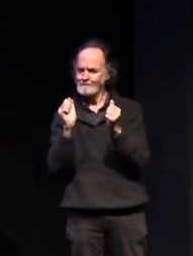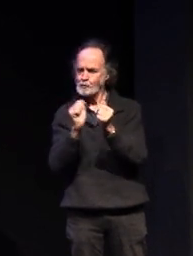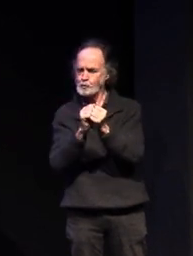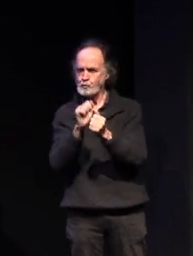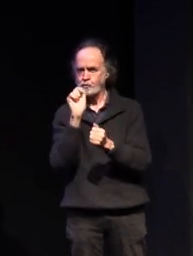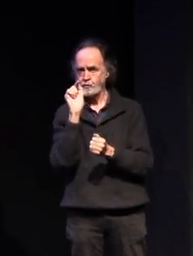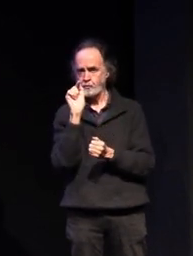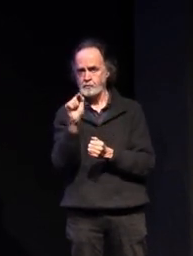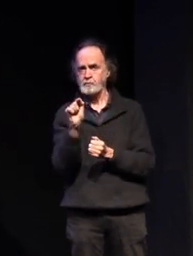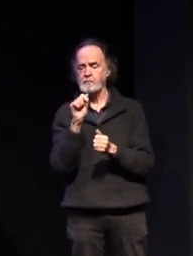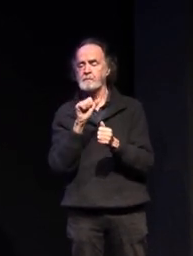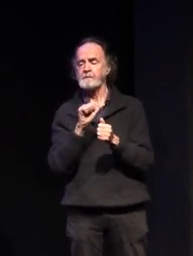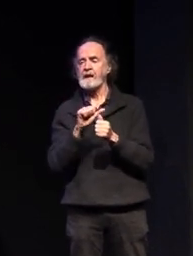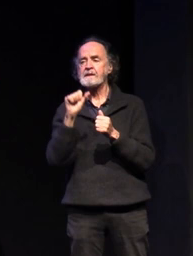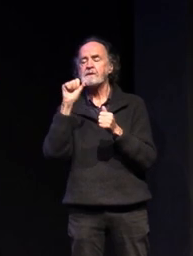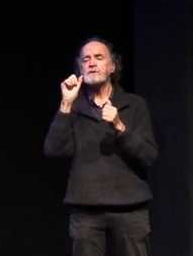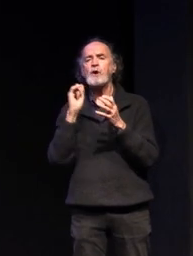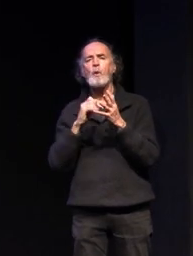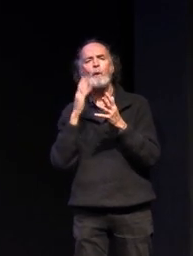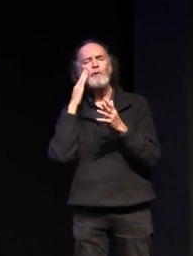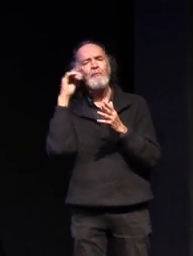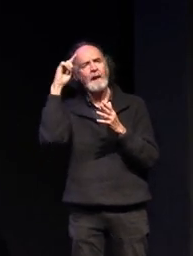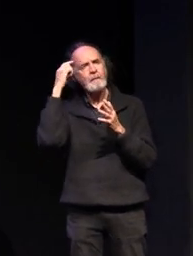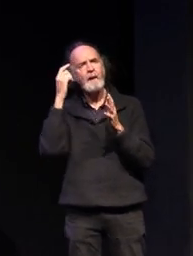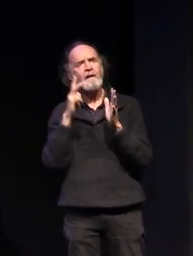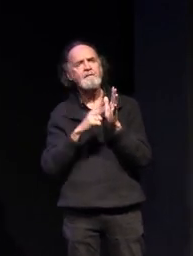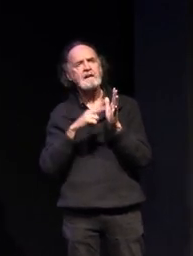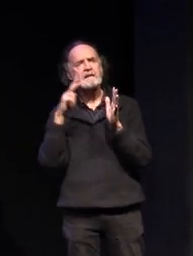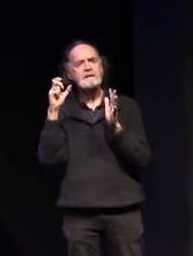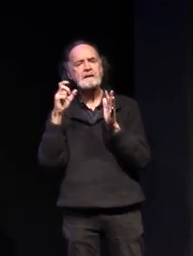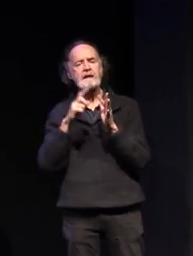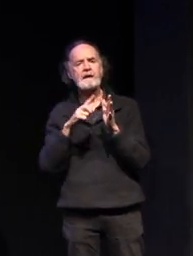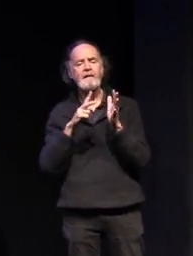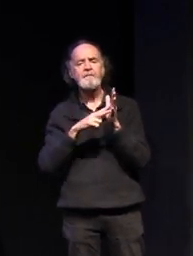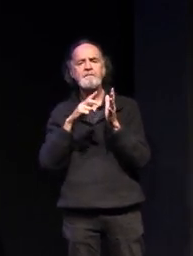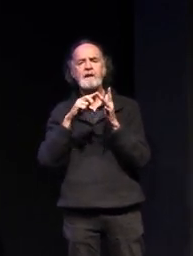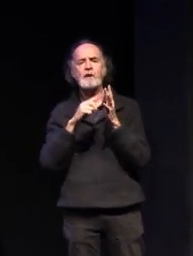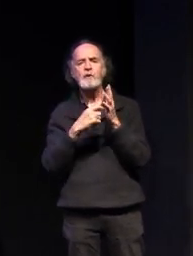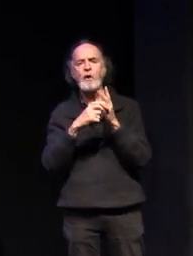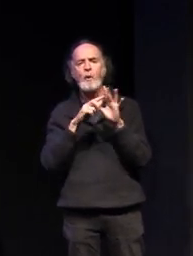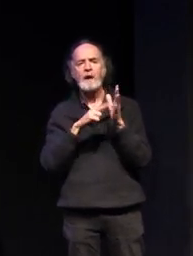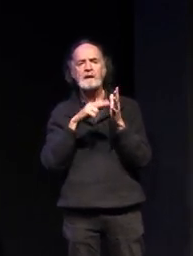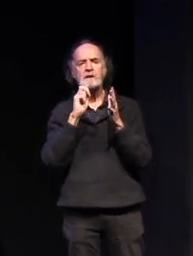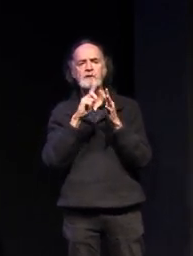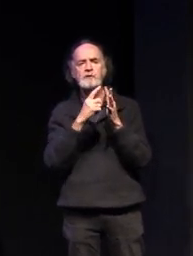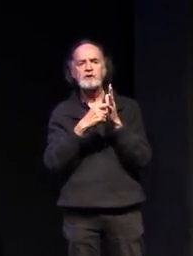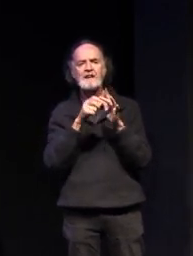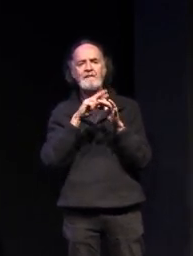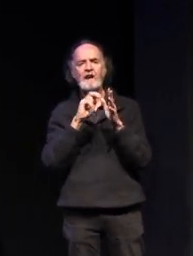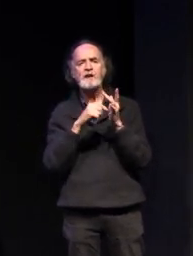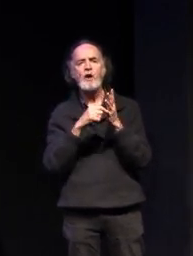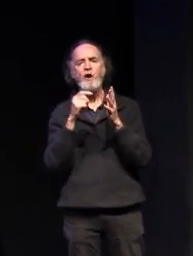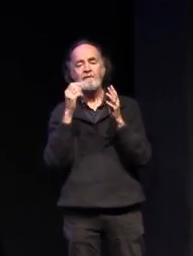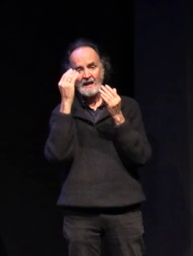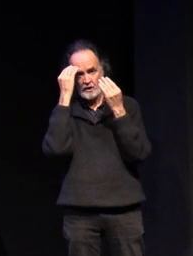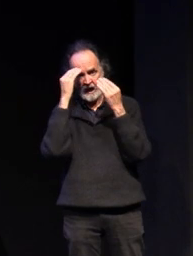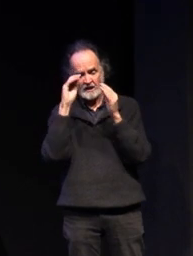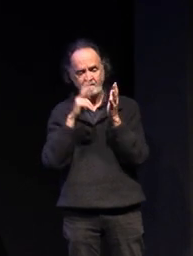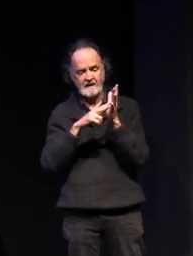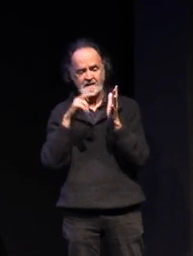so when we think about the vce the victorian certificate of education we think about uh